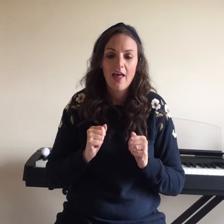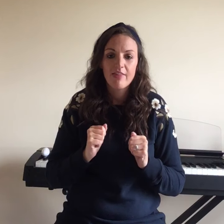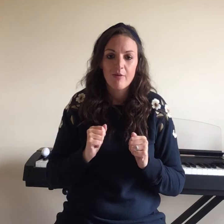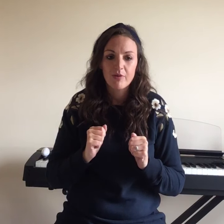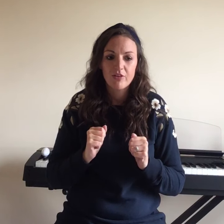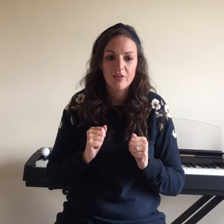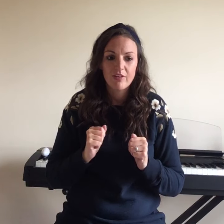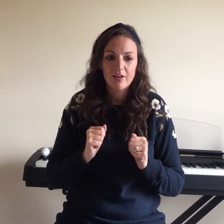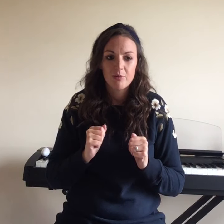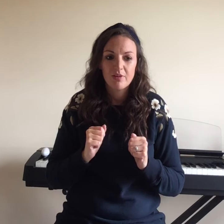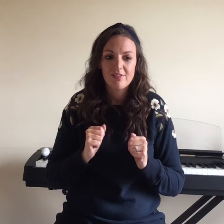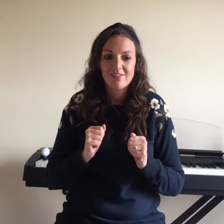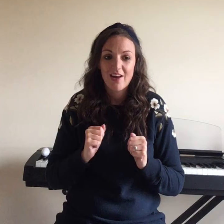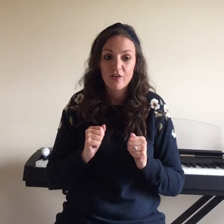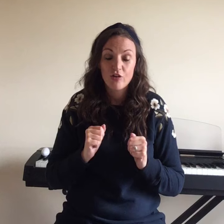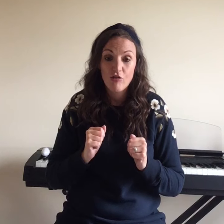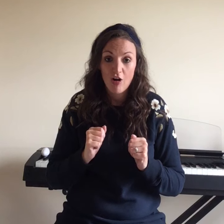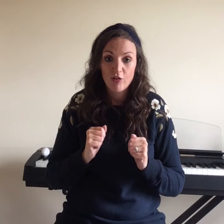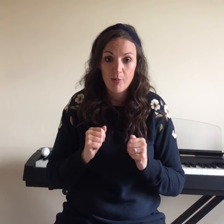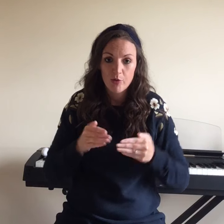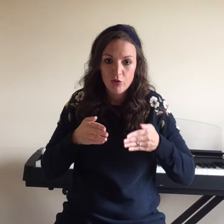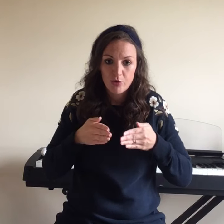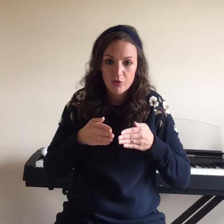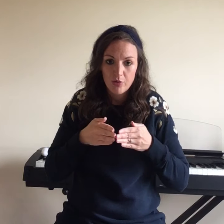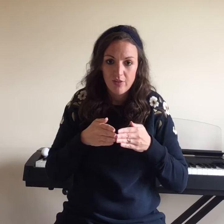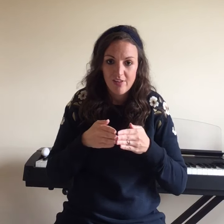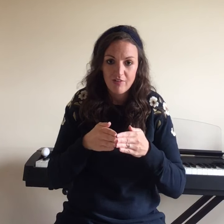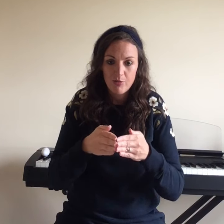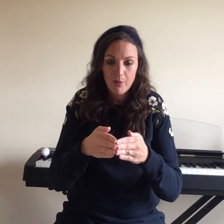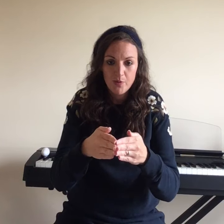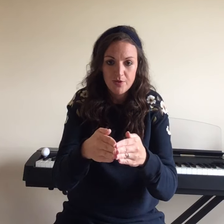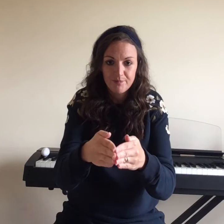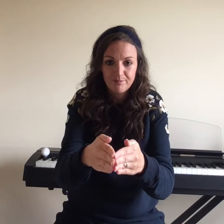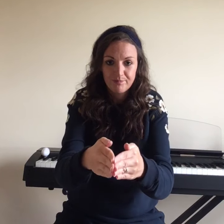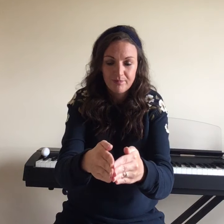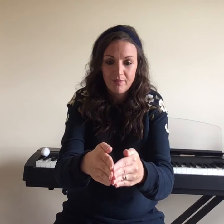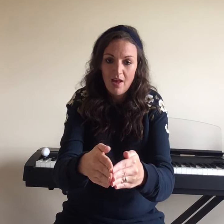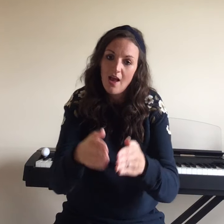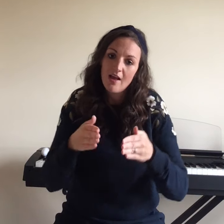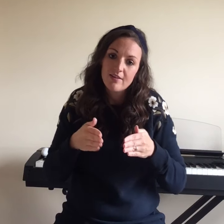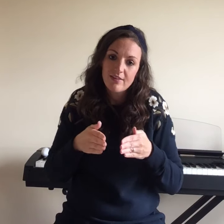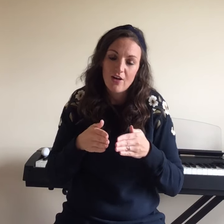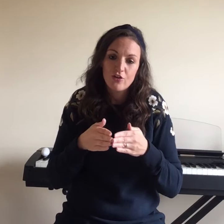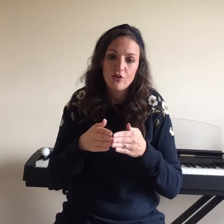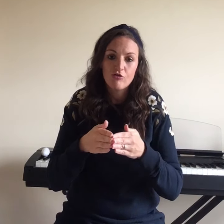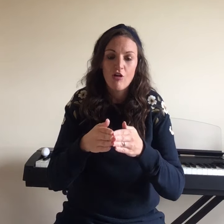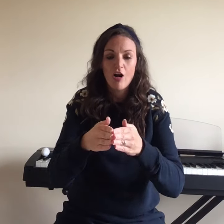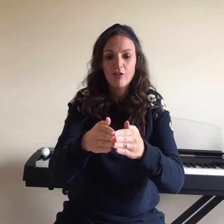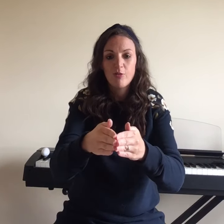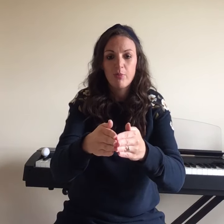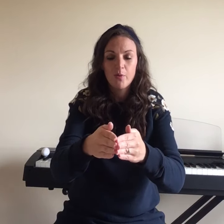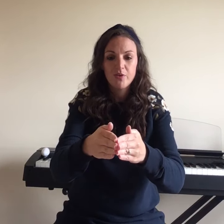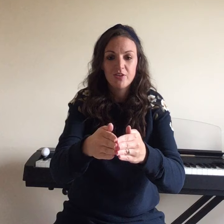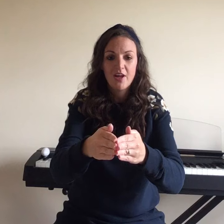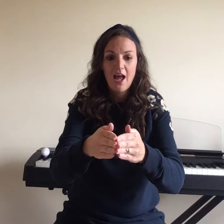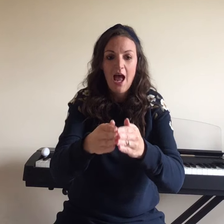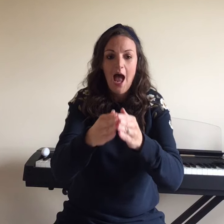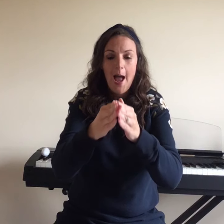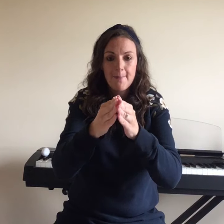Then we do next one is scared to rock the boat. So we're just going to do the same for boat. Scared to rock the boat and